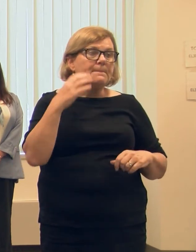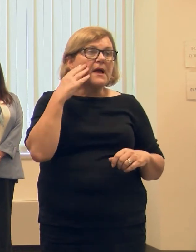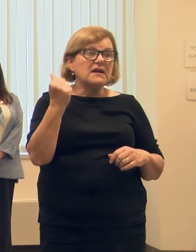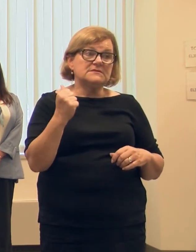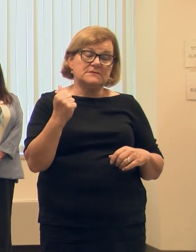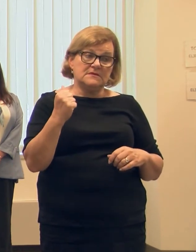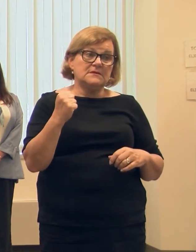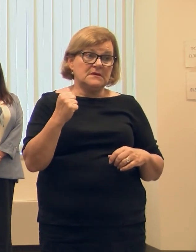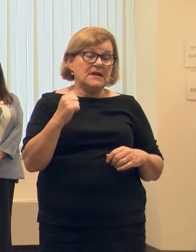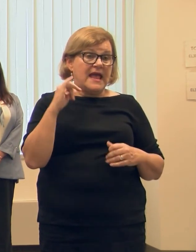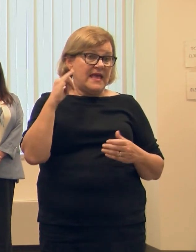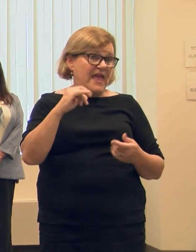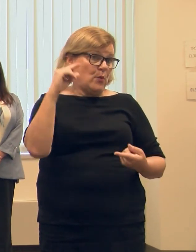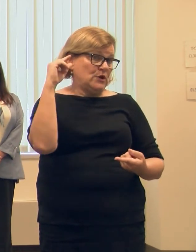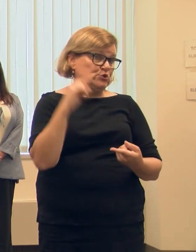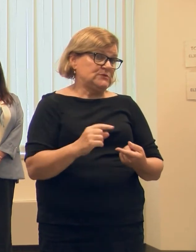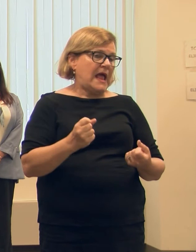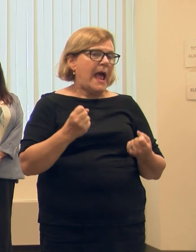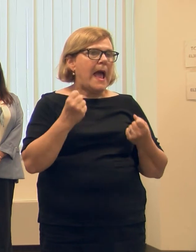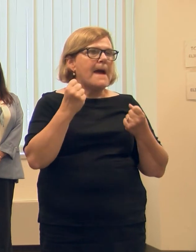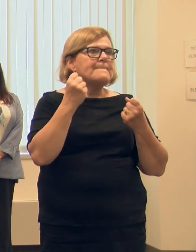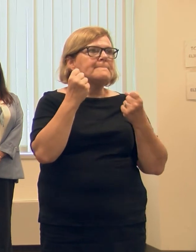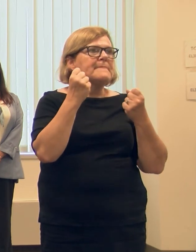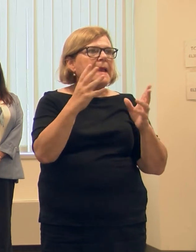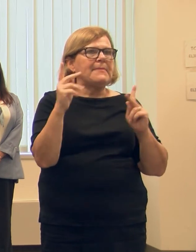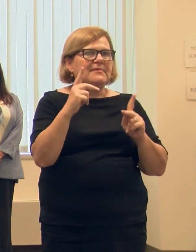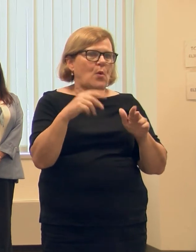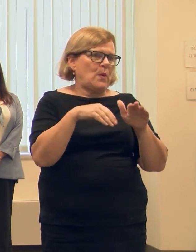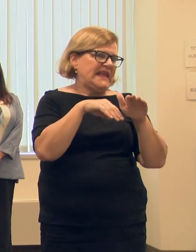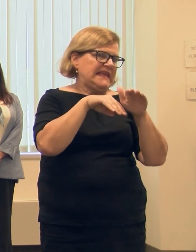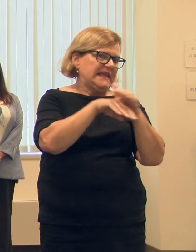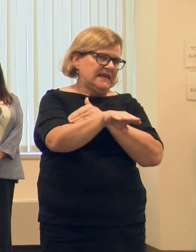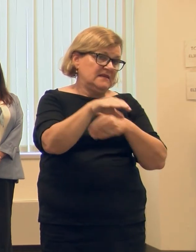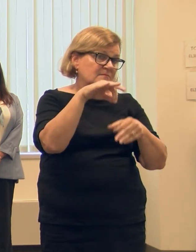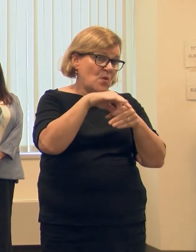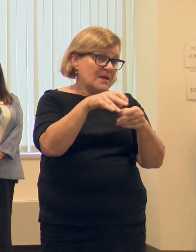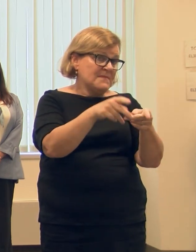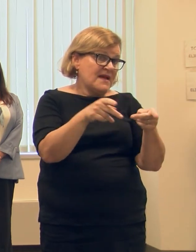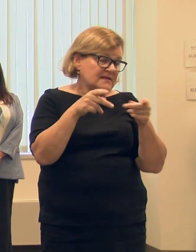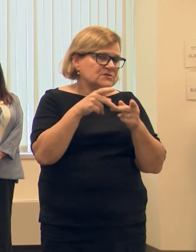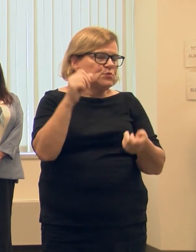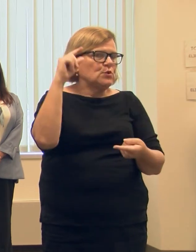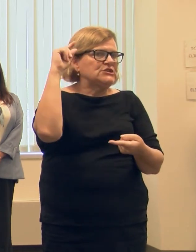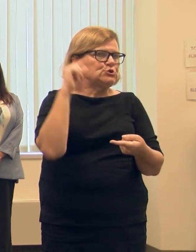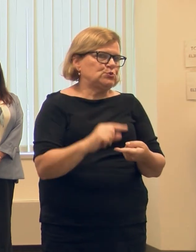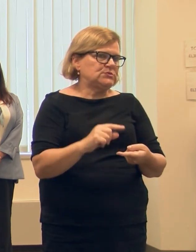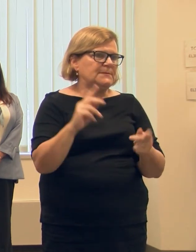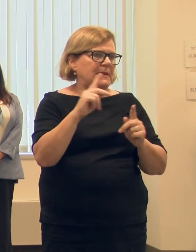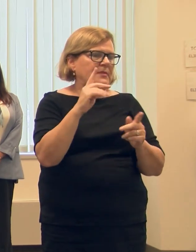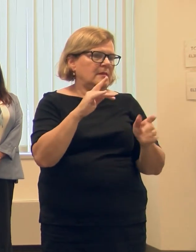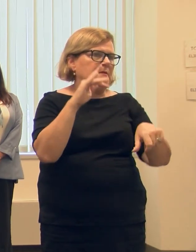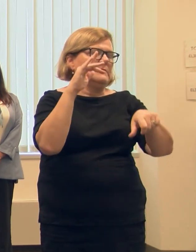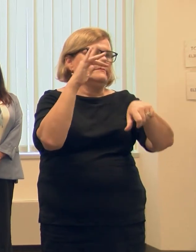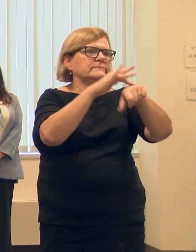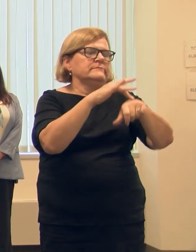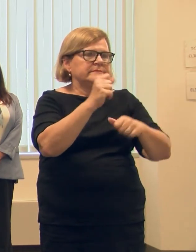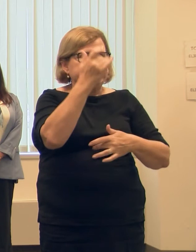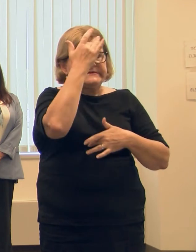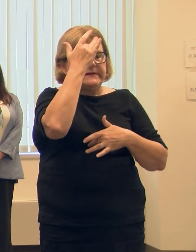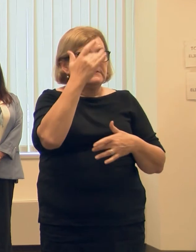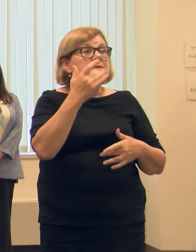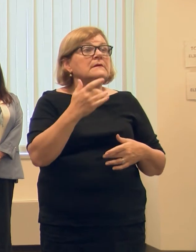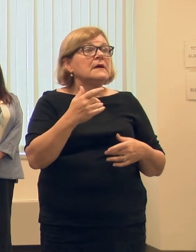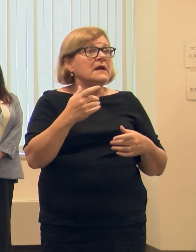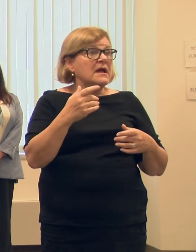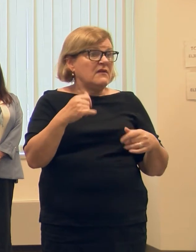that reduces the number of traffic through the polling locations to reduce exposure as we hold an